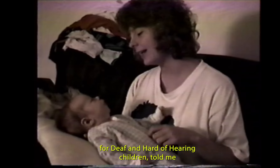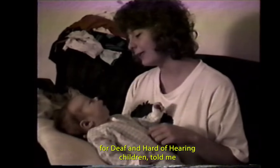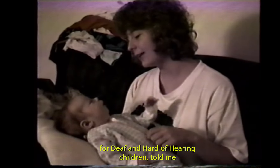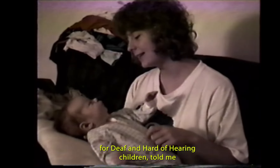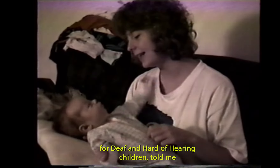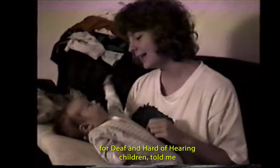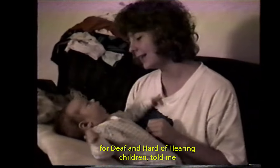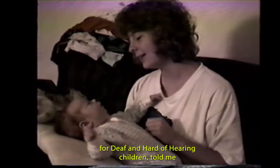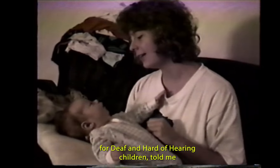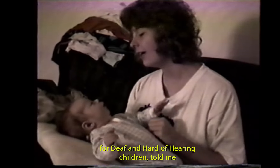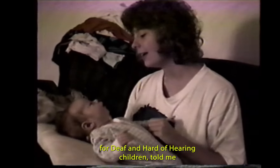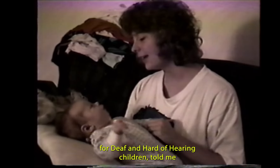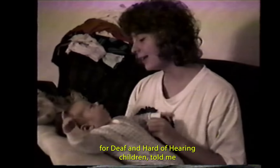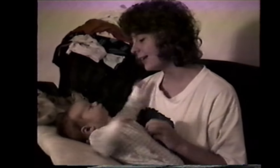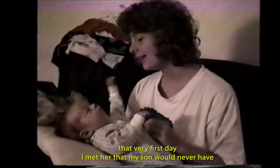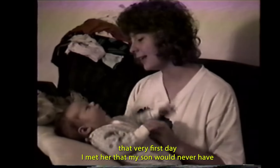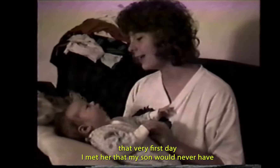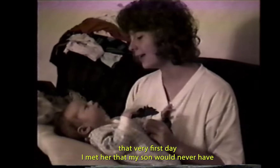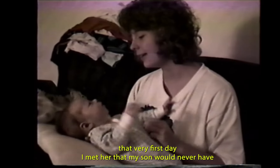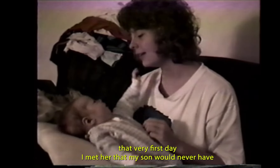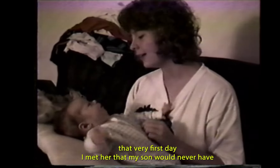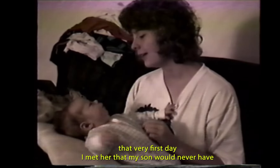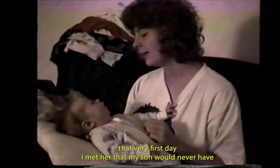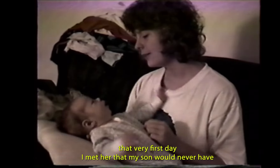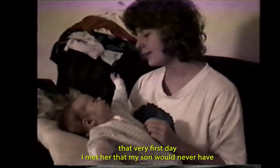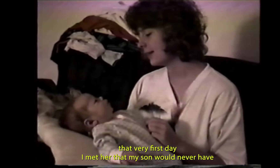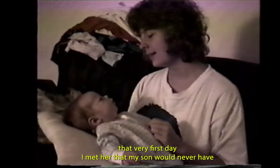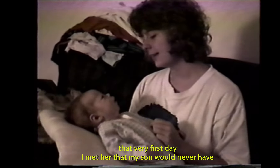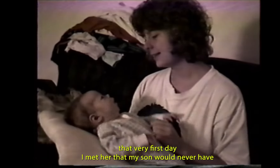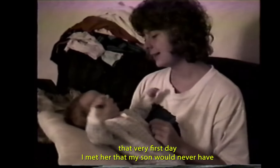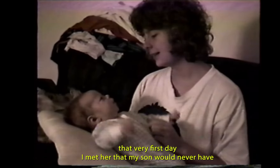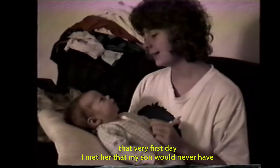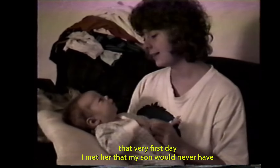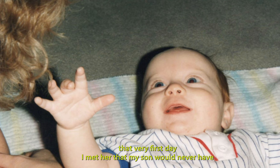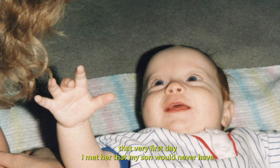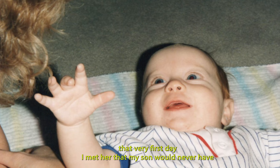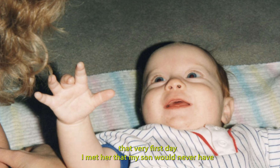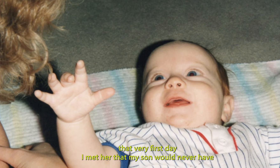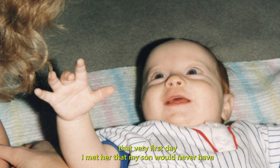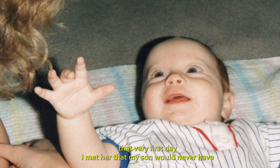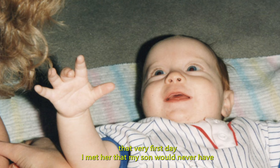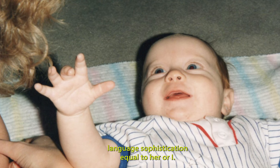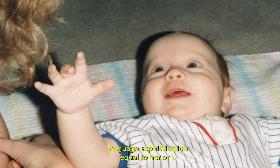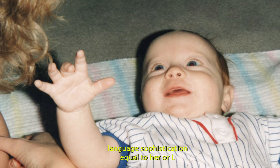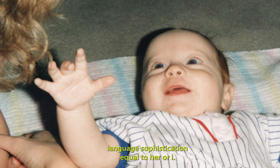told me that very first day I met her that my son would never have language